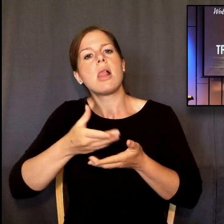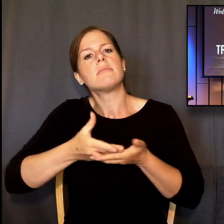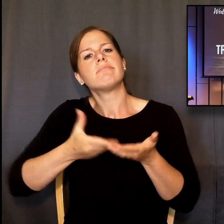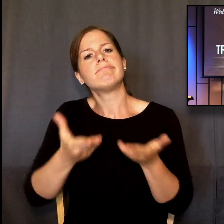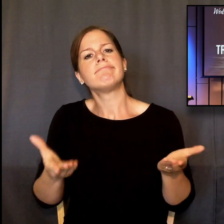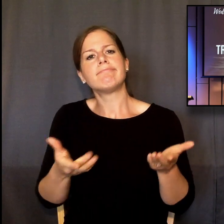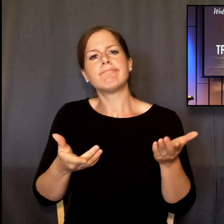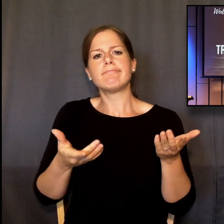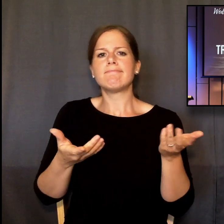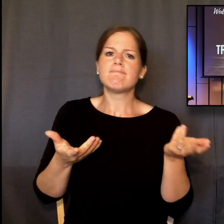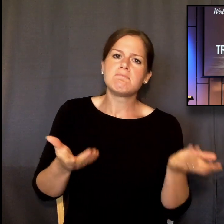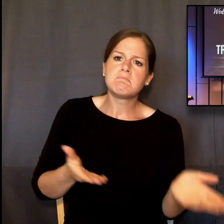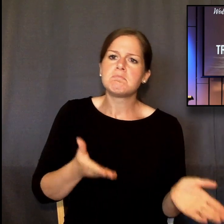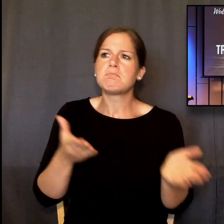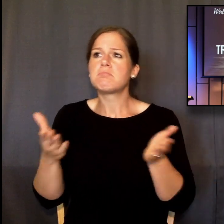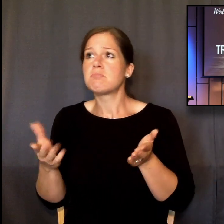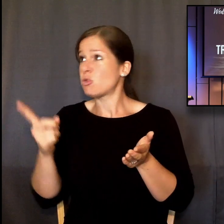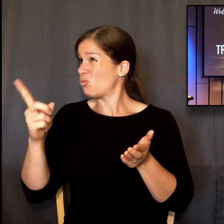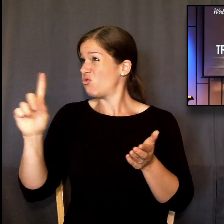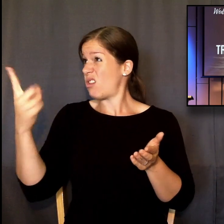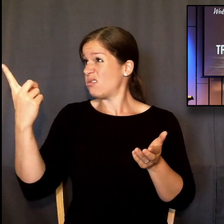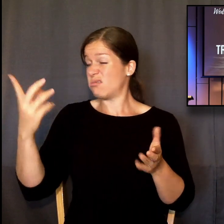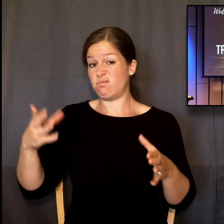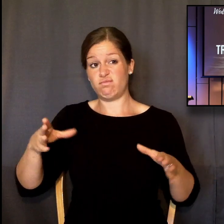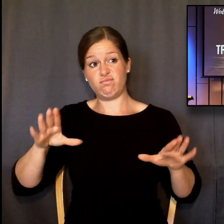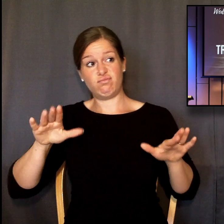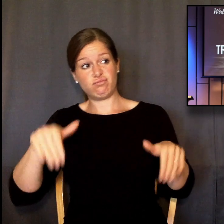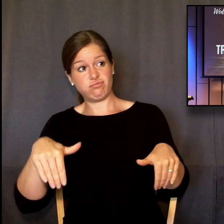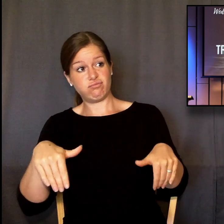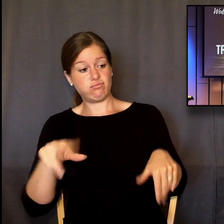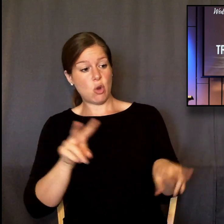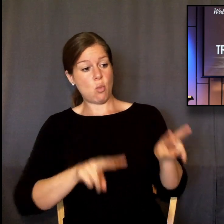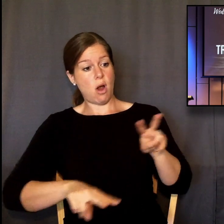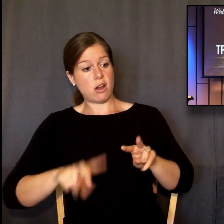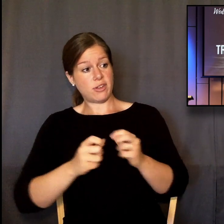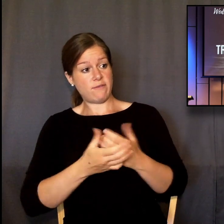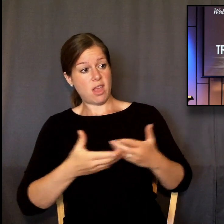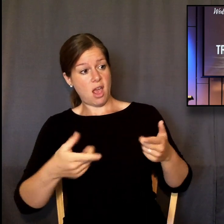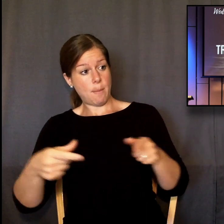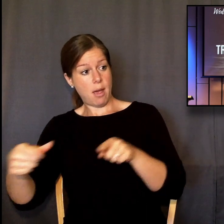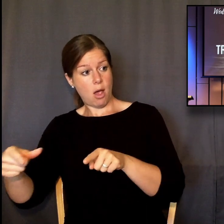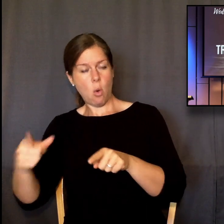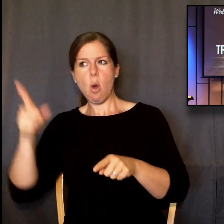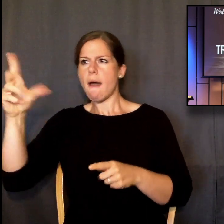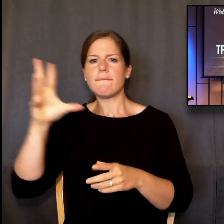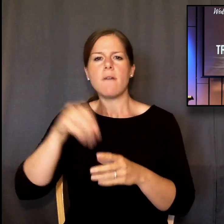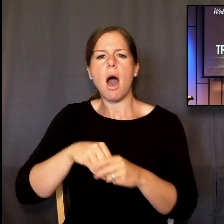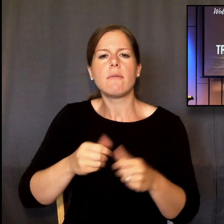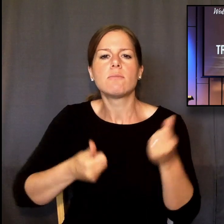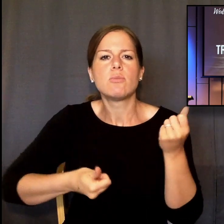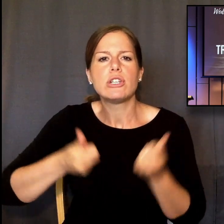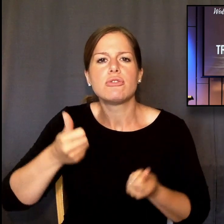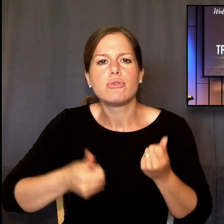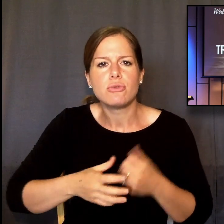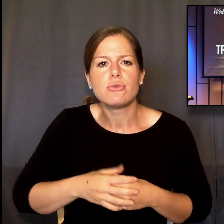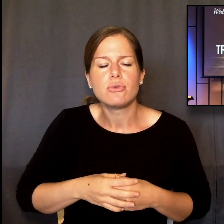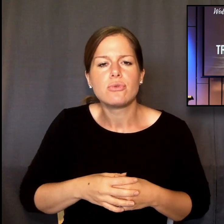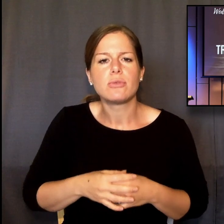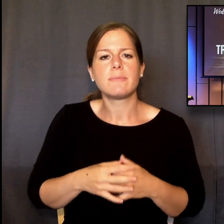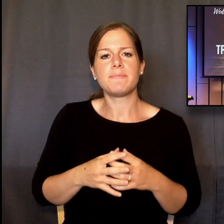control of just some things? Is he just sitting back and watching or is he actively involved in what's going on in